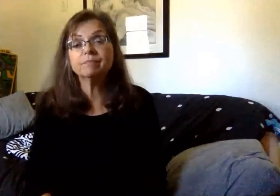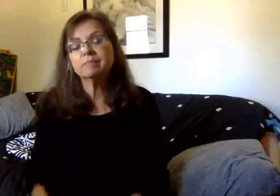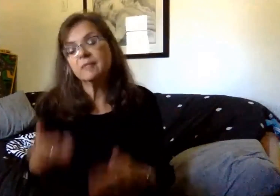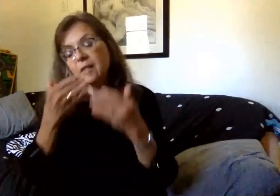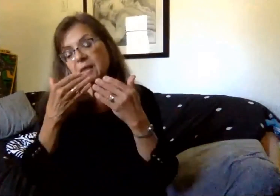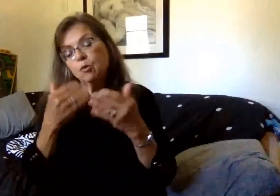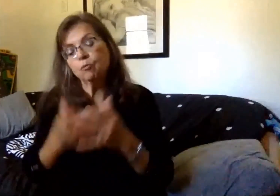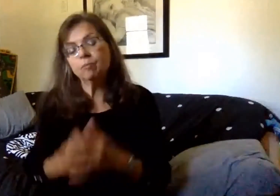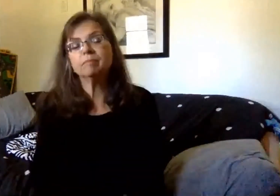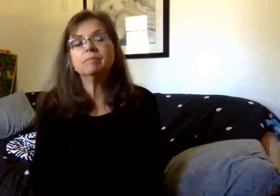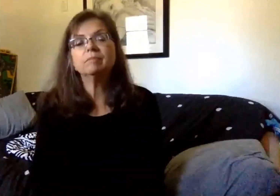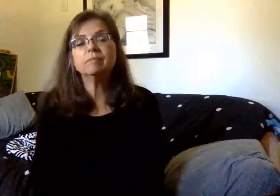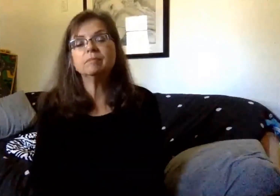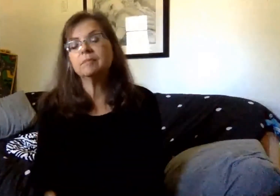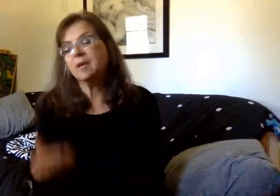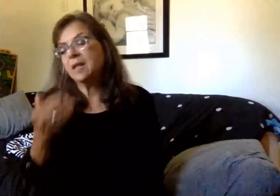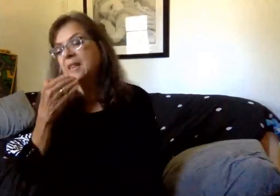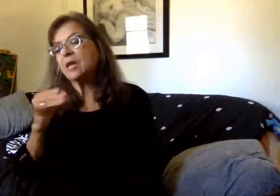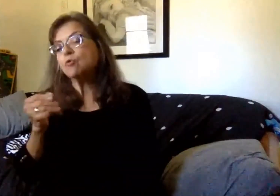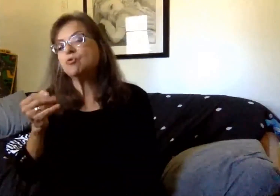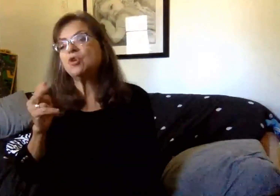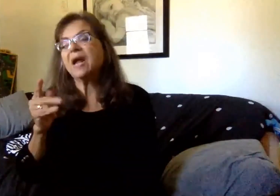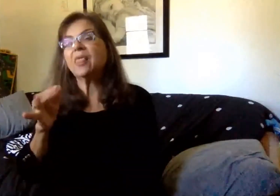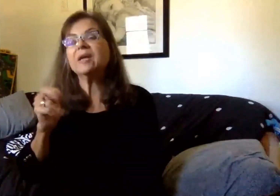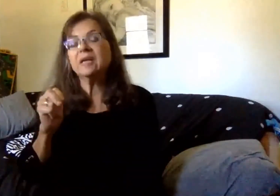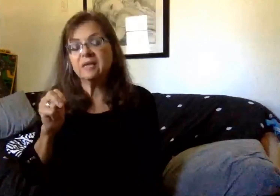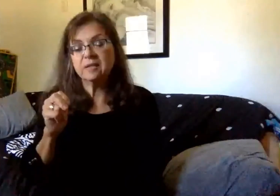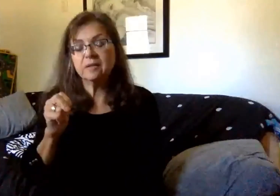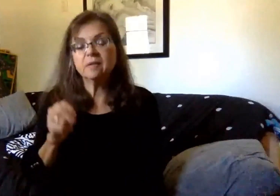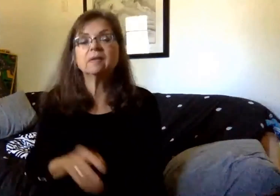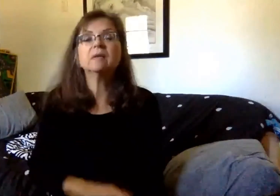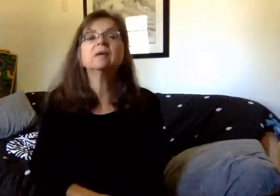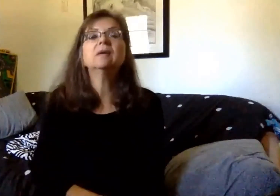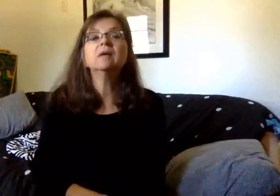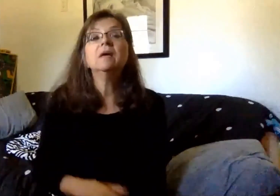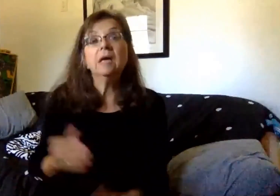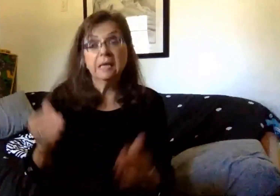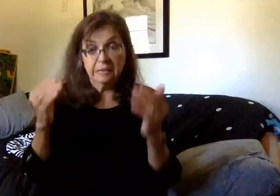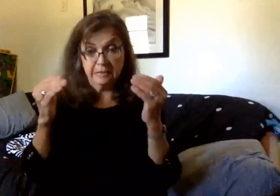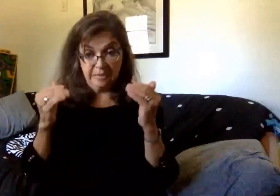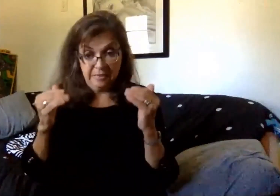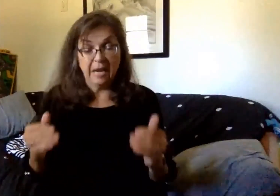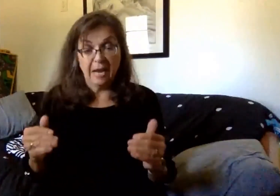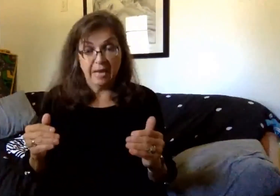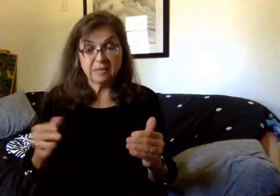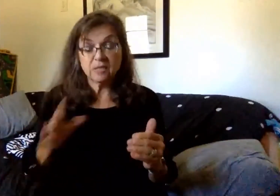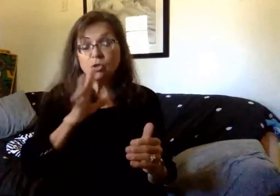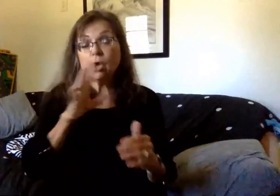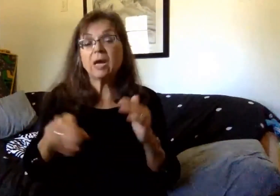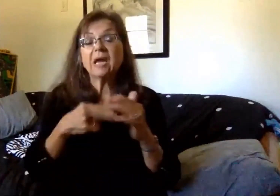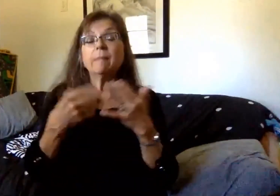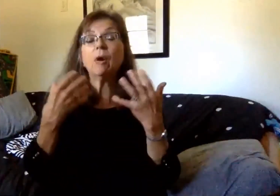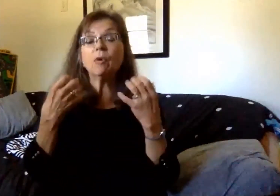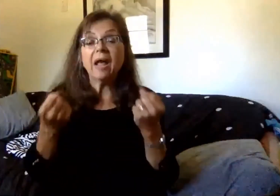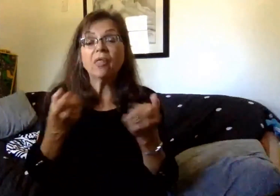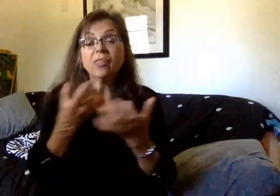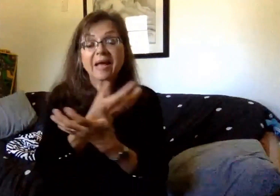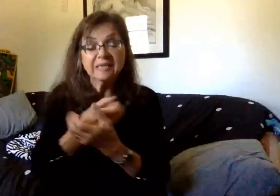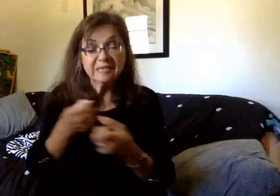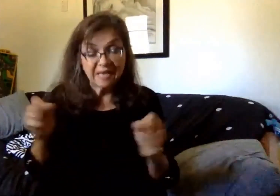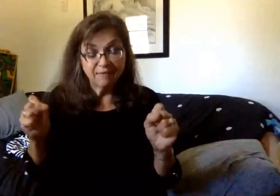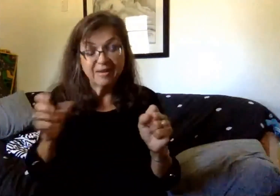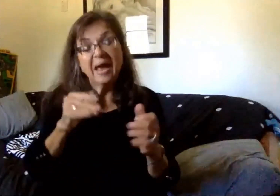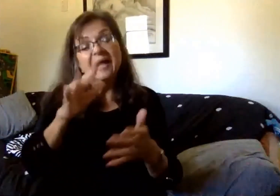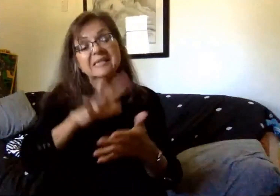Mr. Milgate. Thank you, Jonathan. So our next area is about health and safety of our students and the scheduling